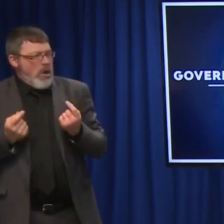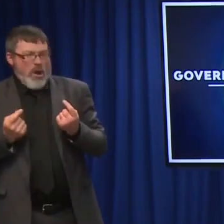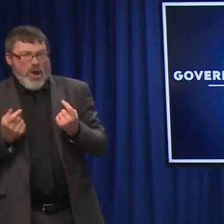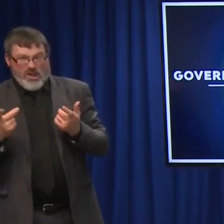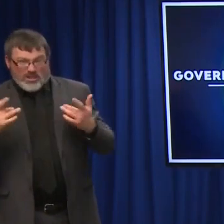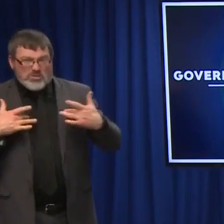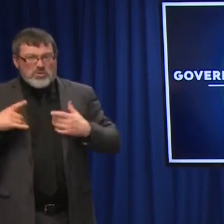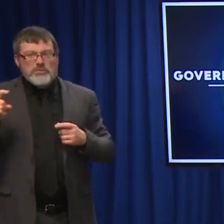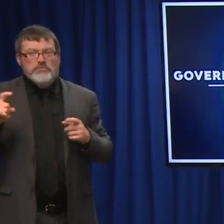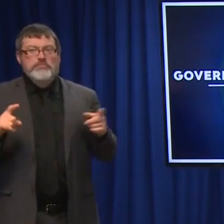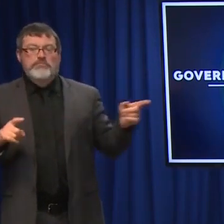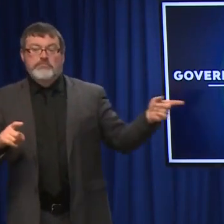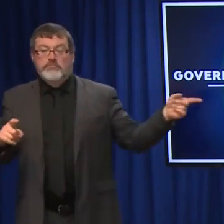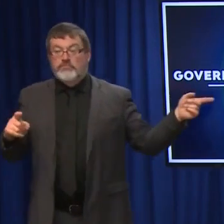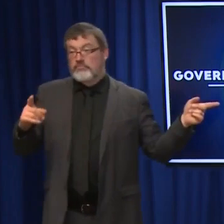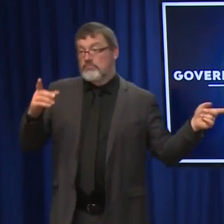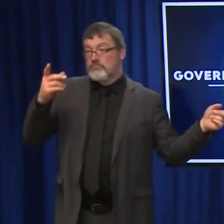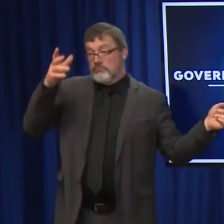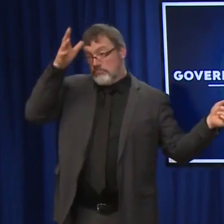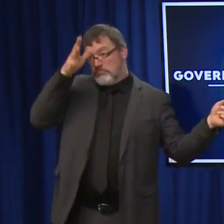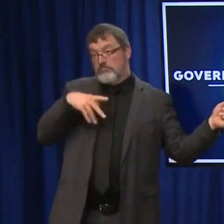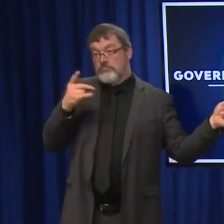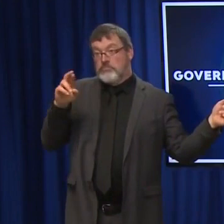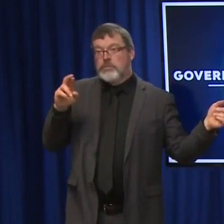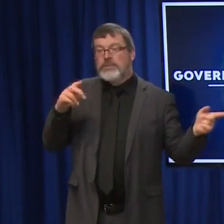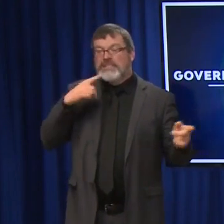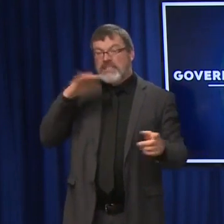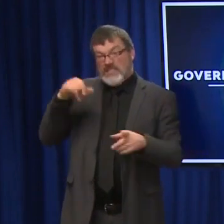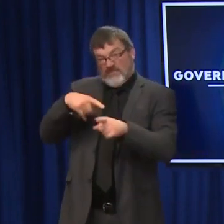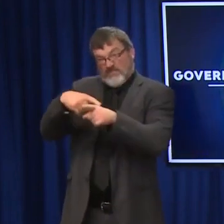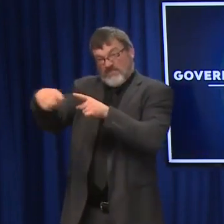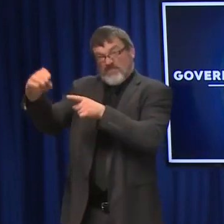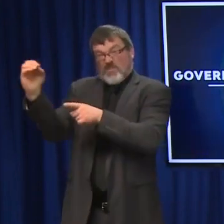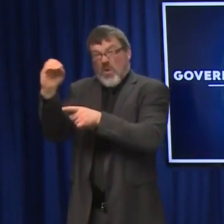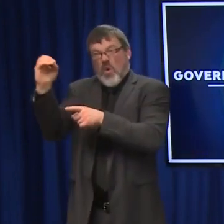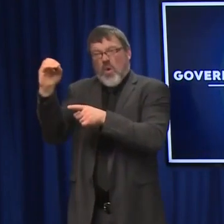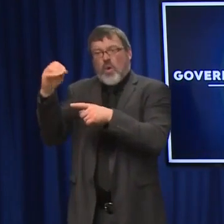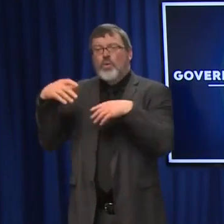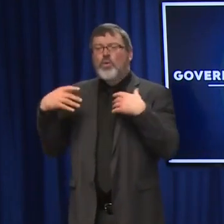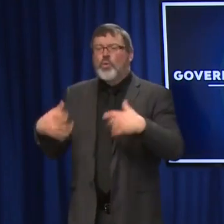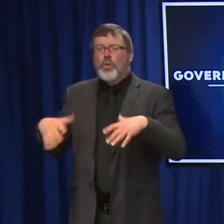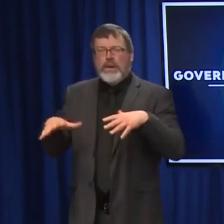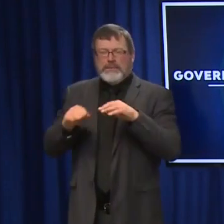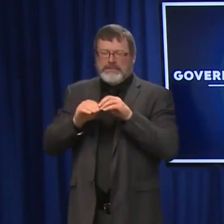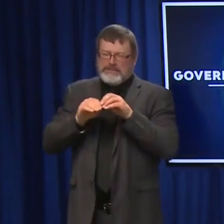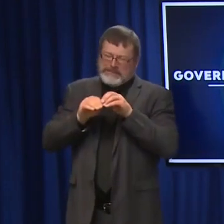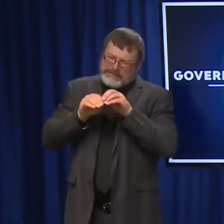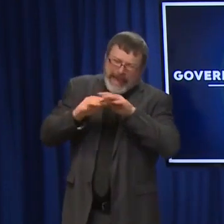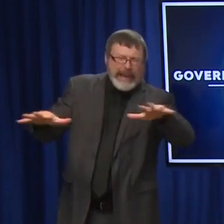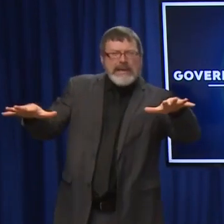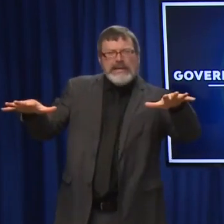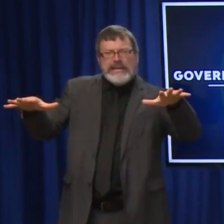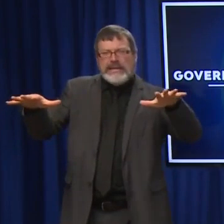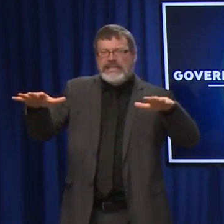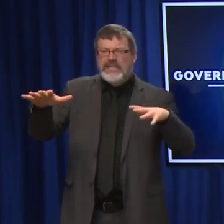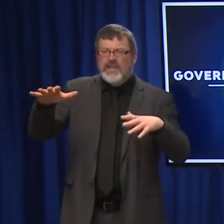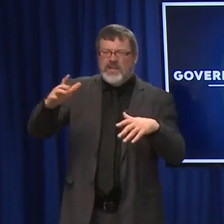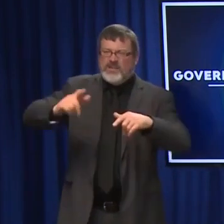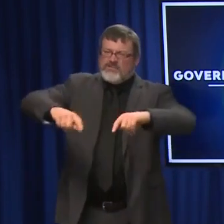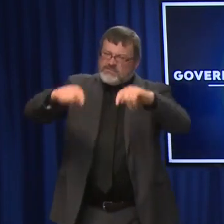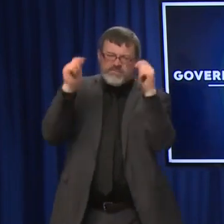about the last few weeks, is that we believe the Omicron variant is more infectious. It's going to be more easily spread.